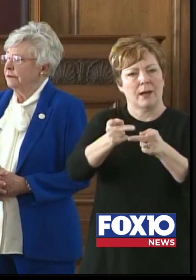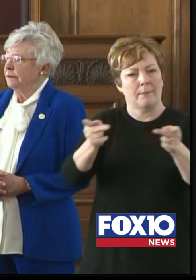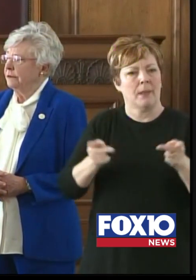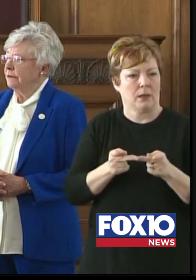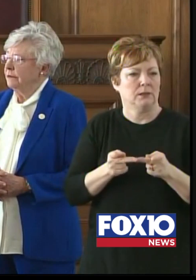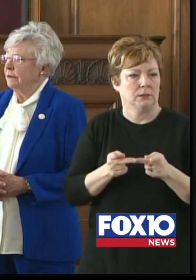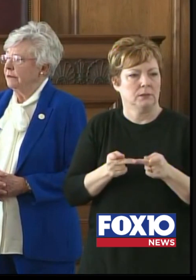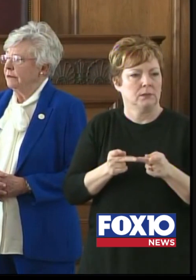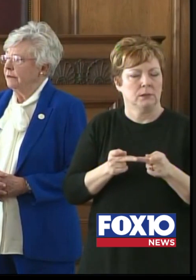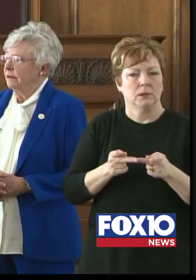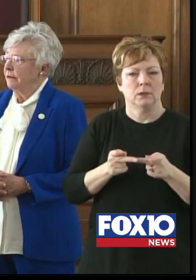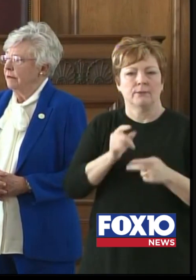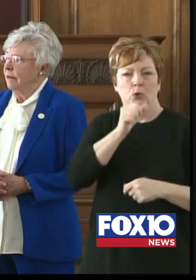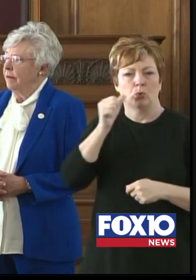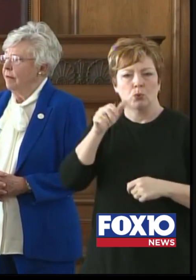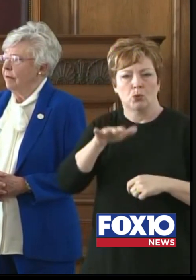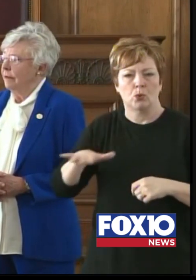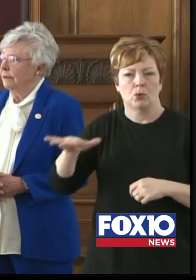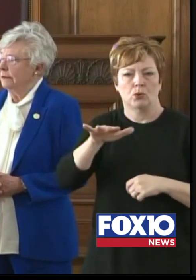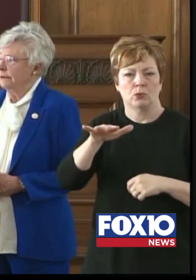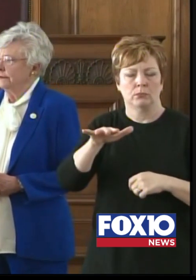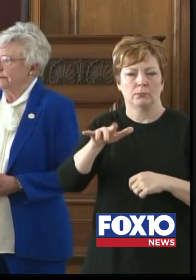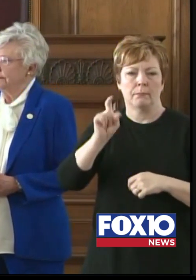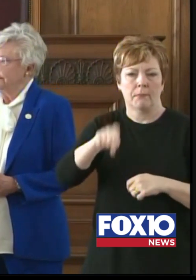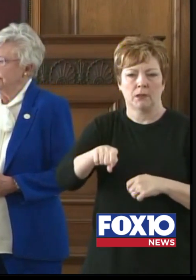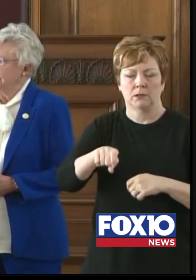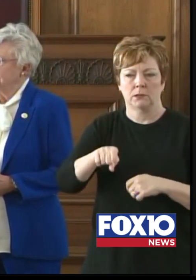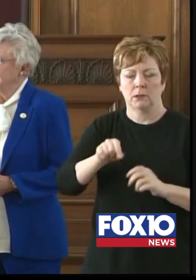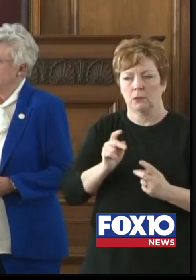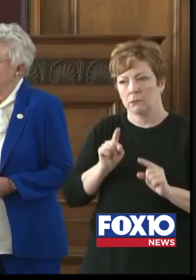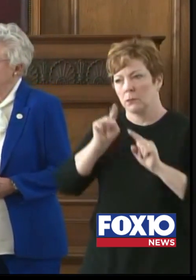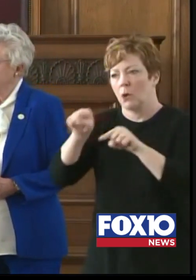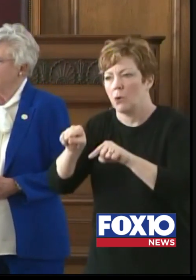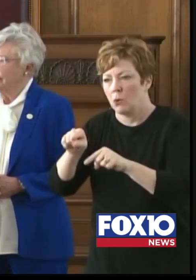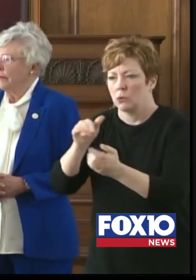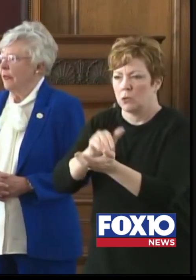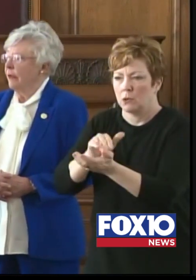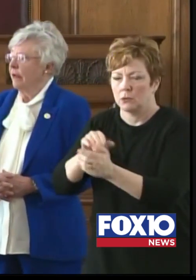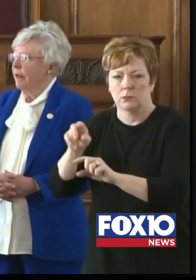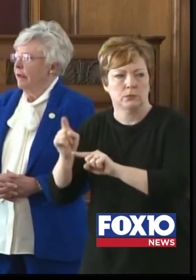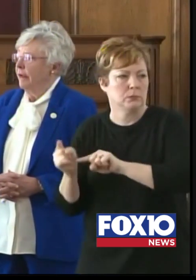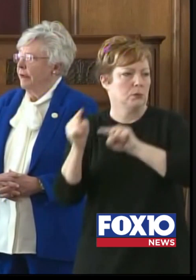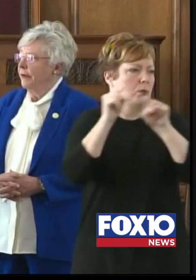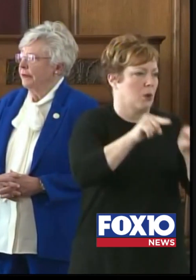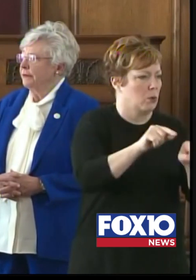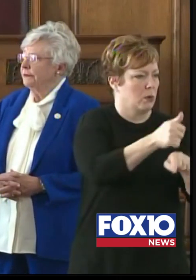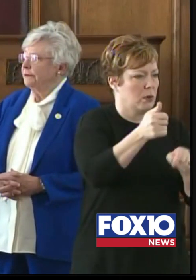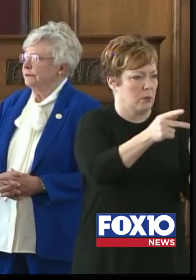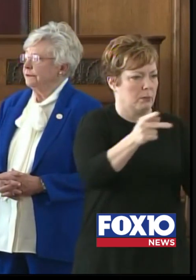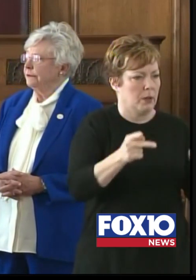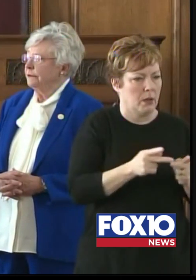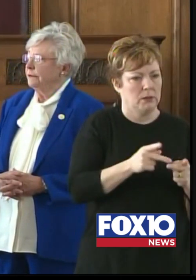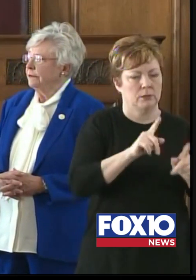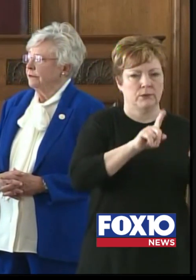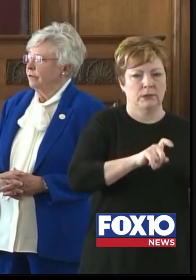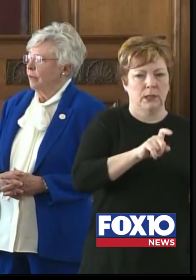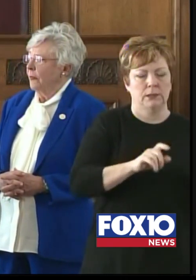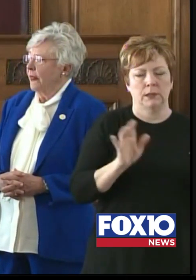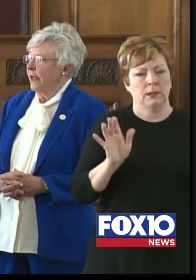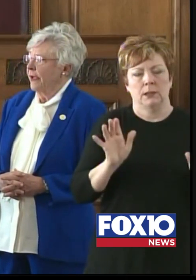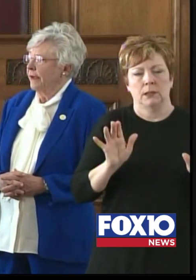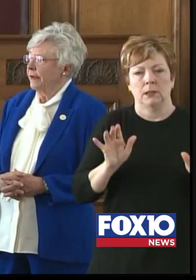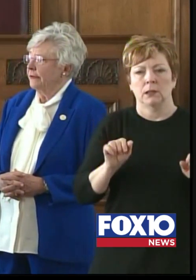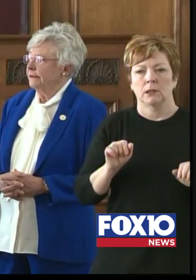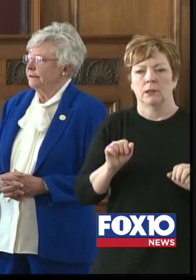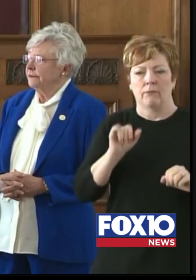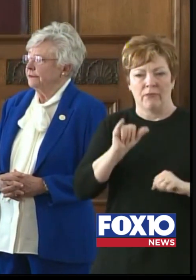areas to have to go see a provider and get a test order, but then maybe have to travel somewhere else in another part of the town or even another part of